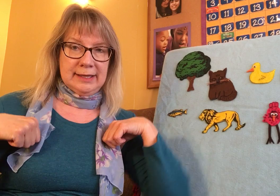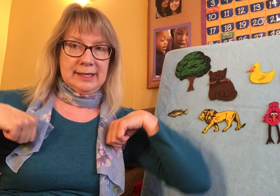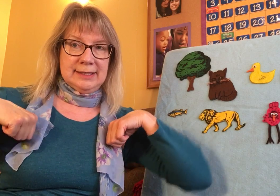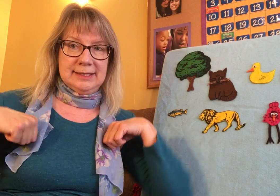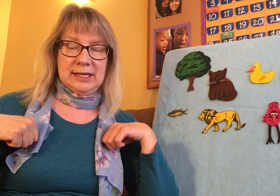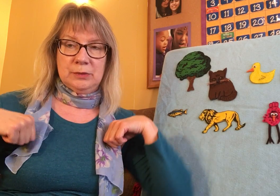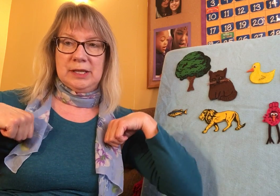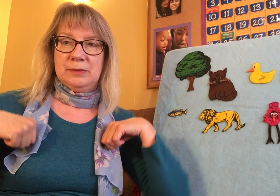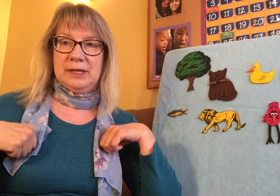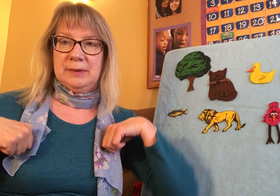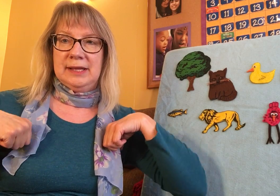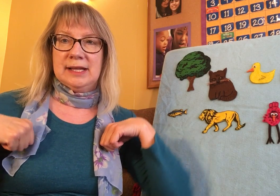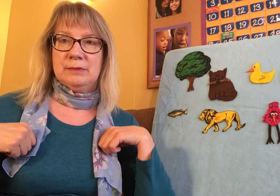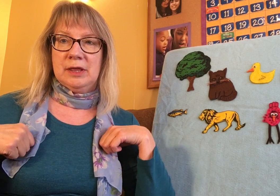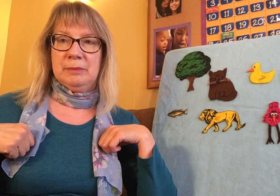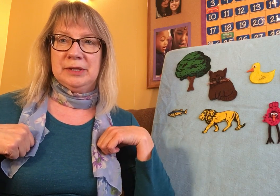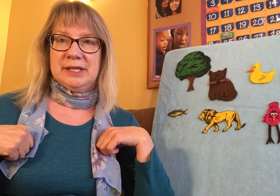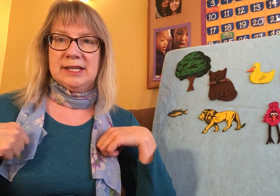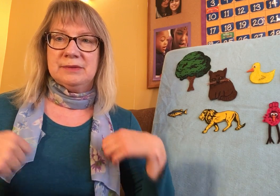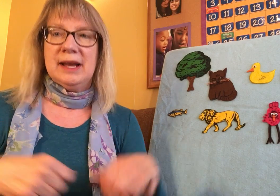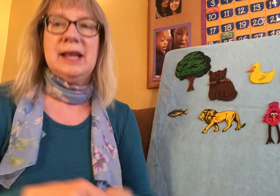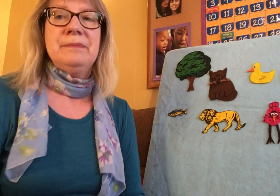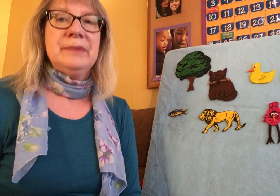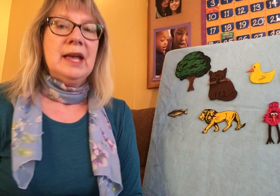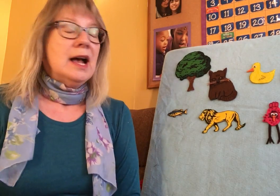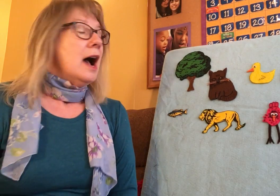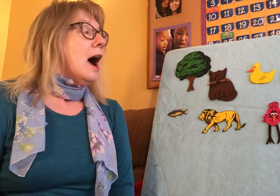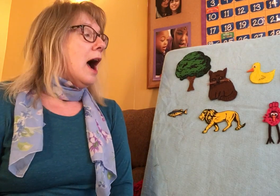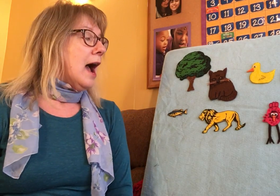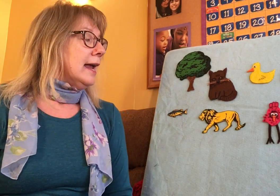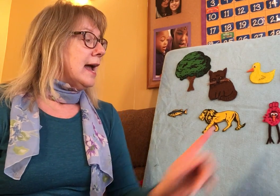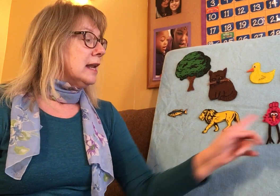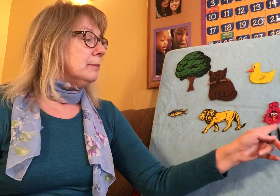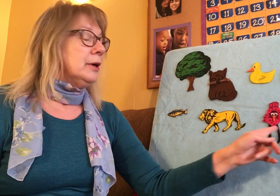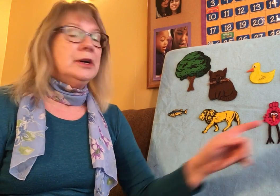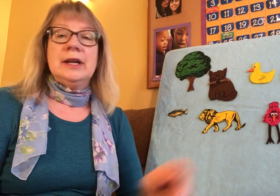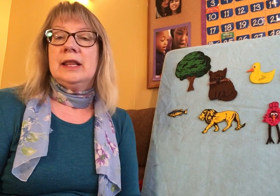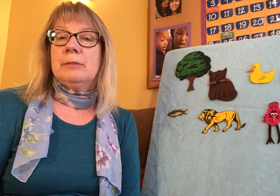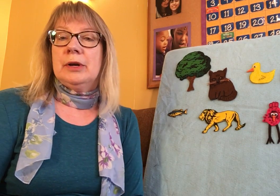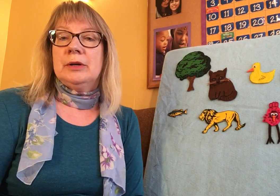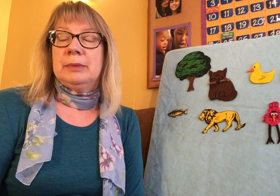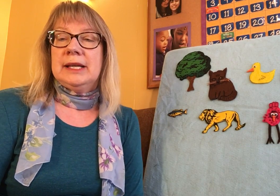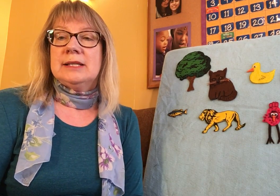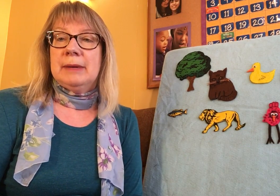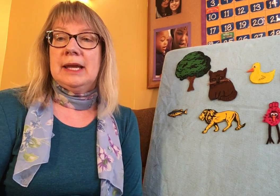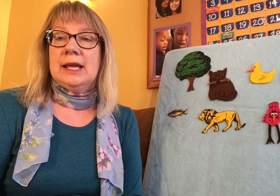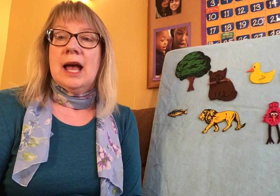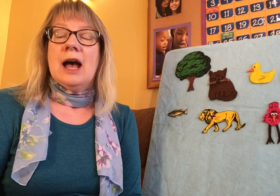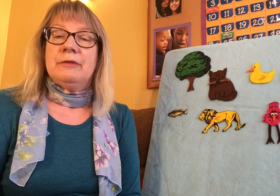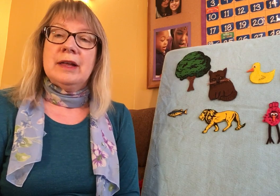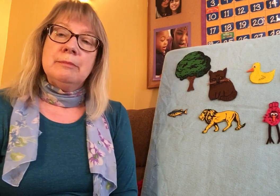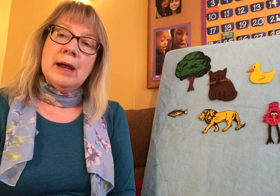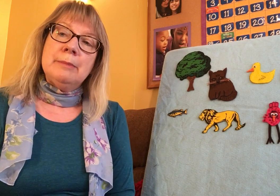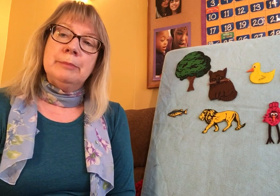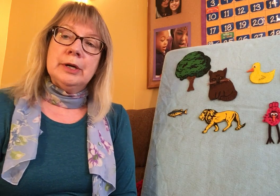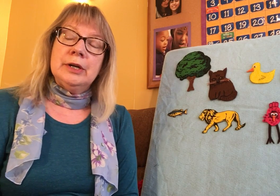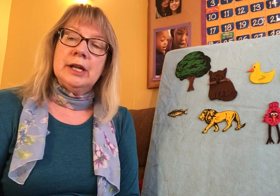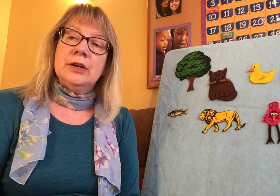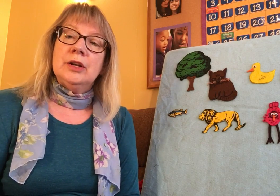this and say tweet, tweet, tweet. That's what the bird does. Ready? I had a bird and the bird pleased me. I fed my bird under